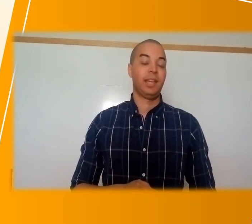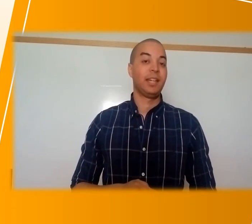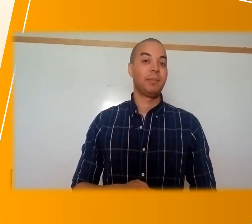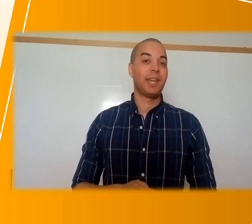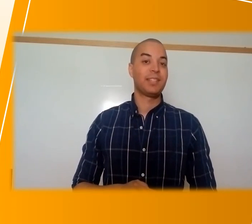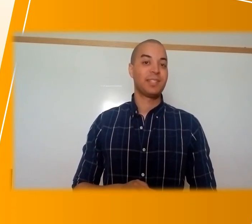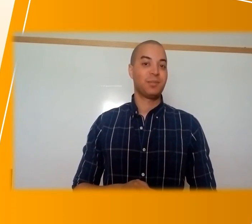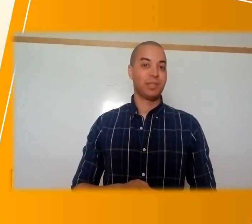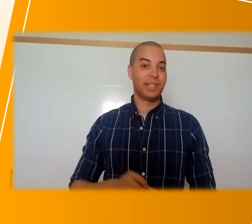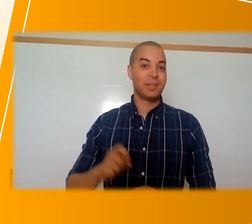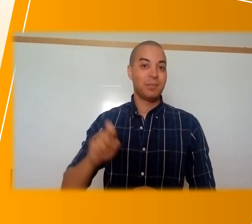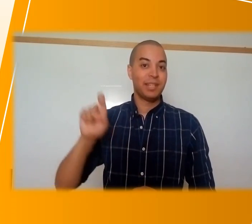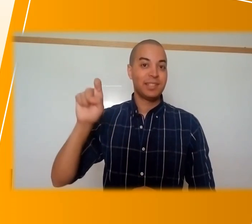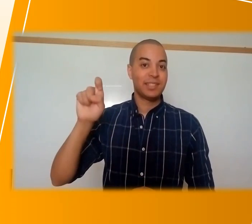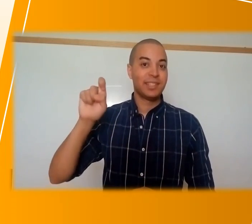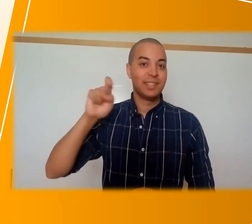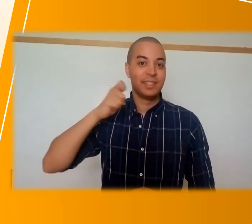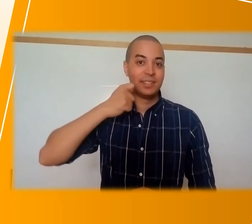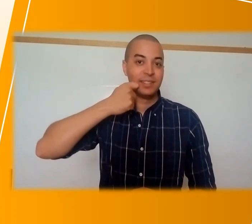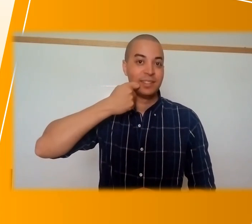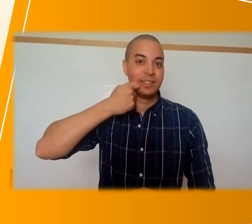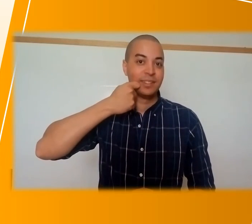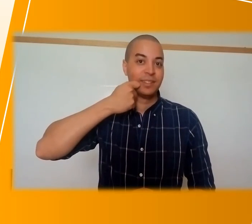Any guesses? what this means?